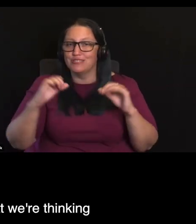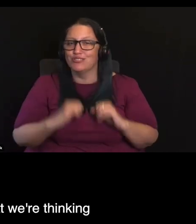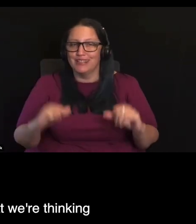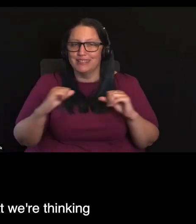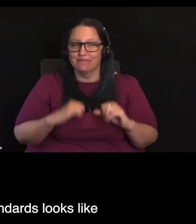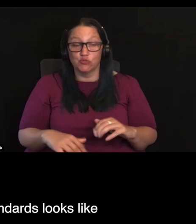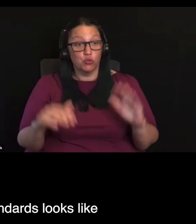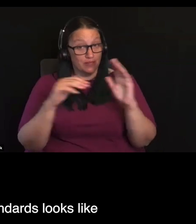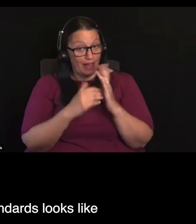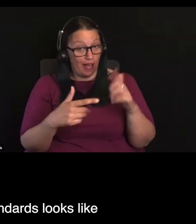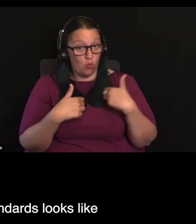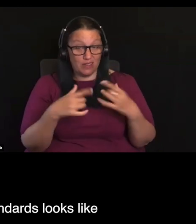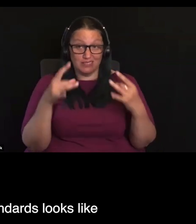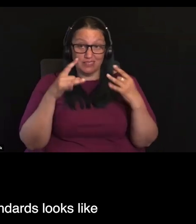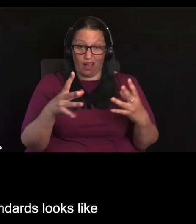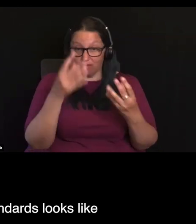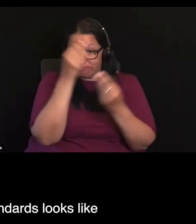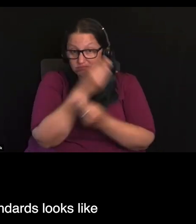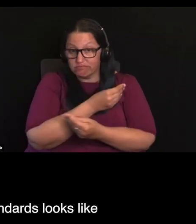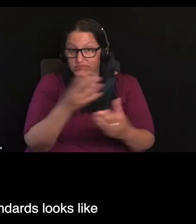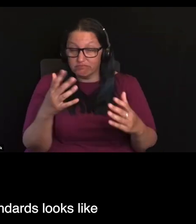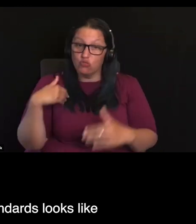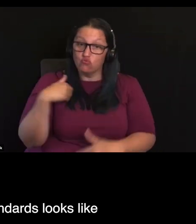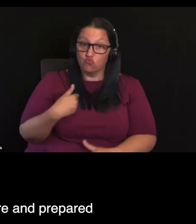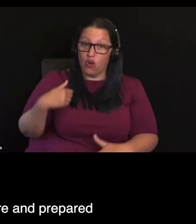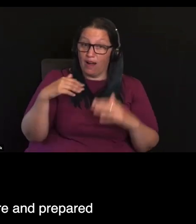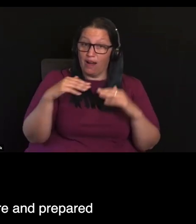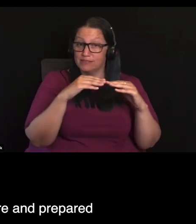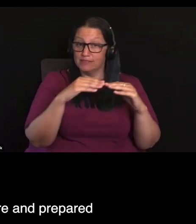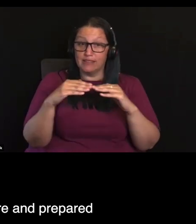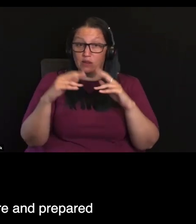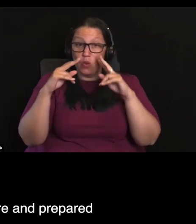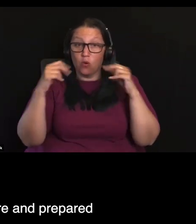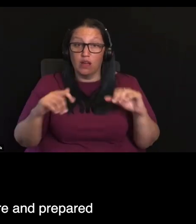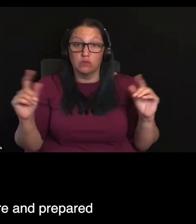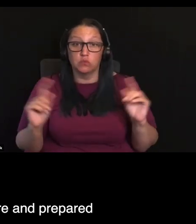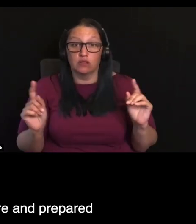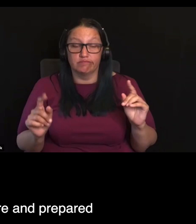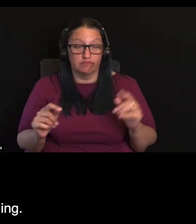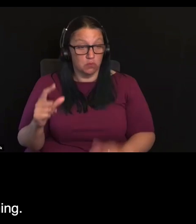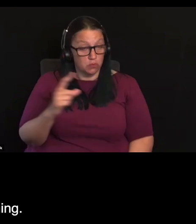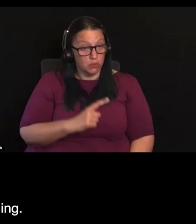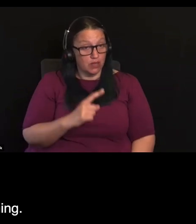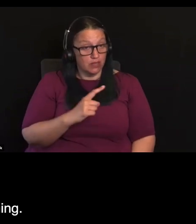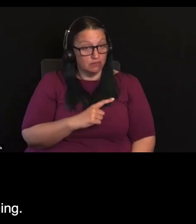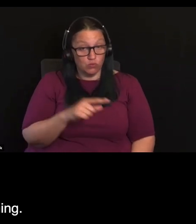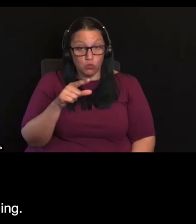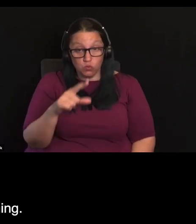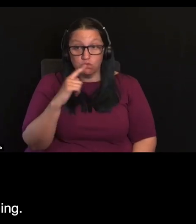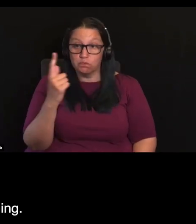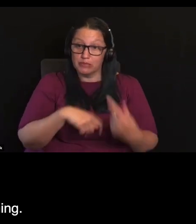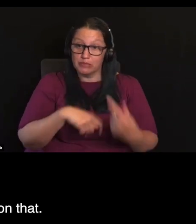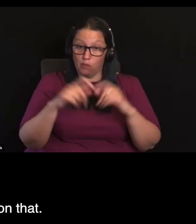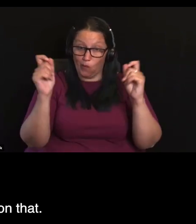letting you know what we're thinking in terms of what a draft set of standards looks like, because this is making you aware and prepared that a change is